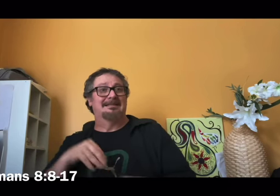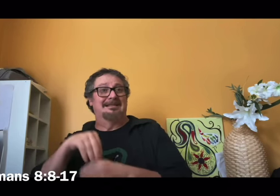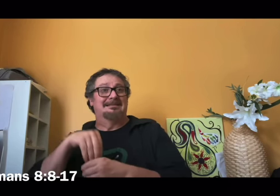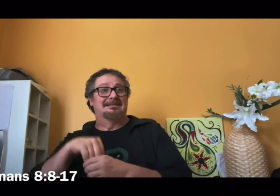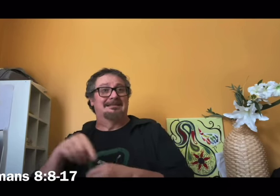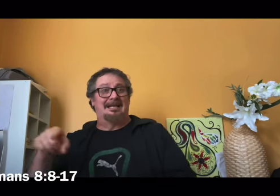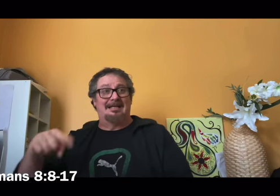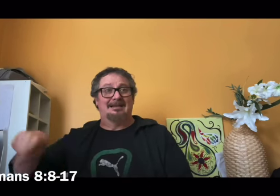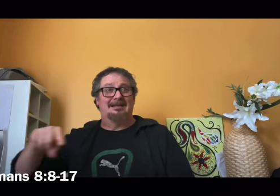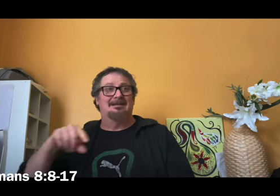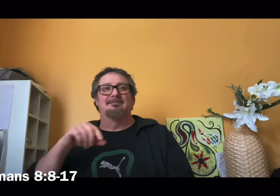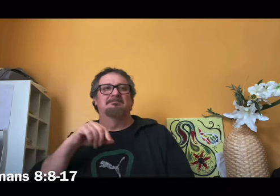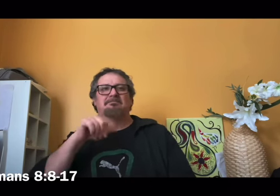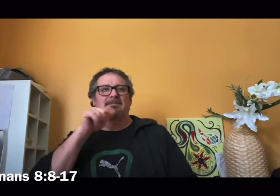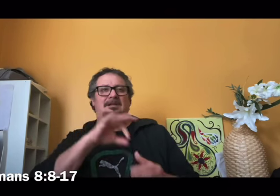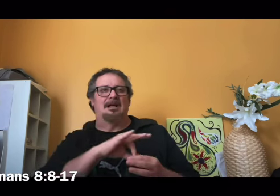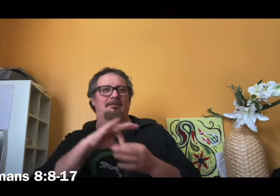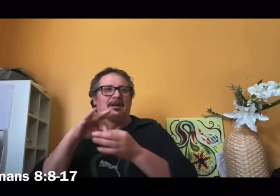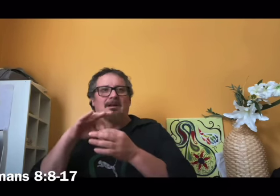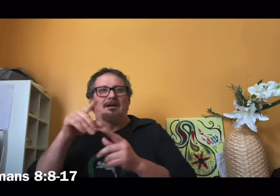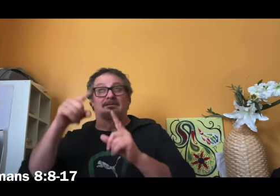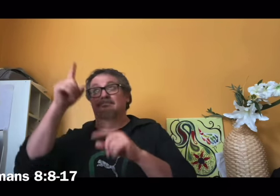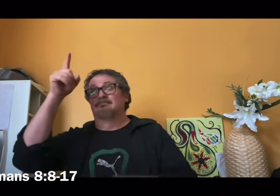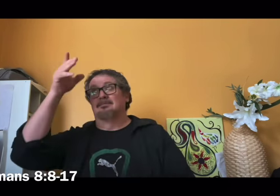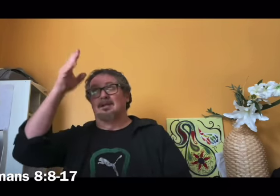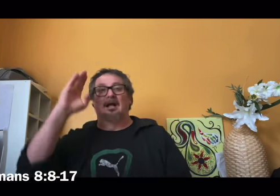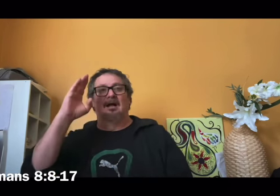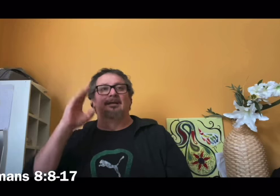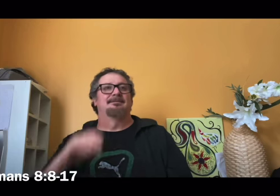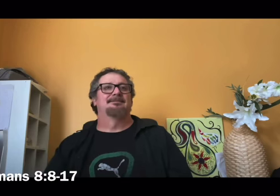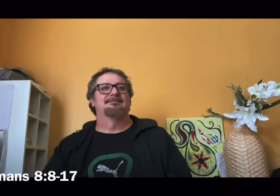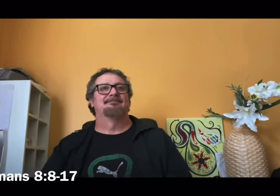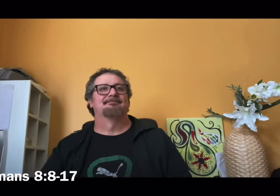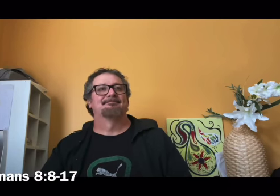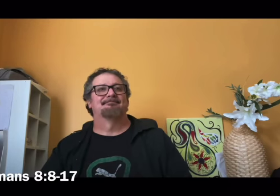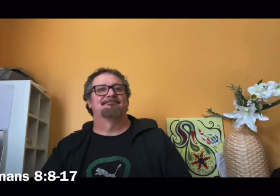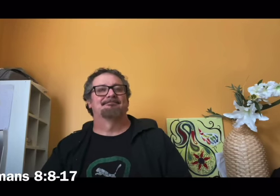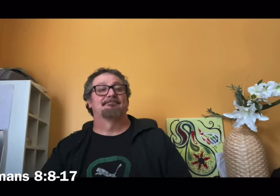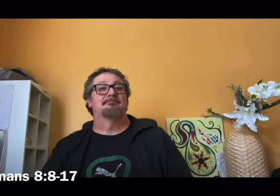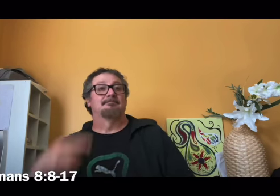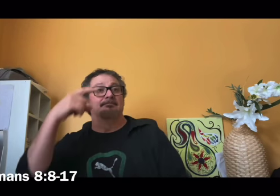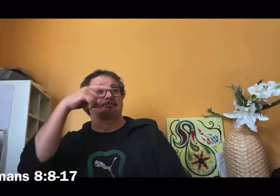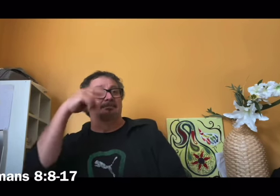whoever does not have the spirit of Christ does not belong to him